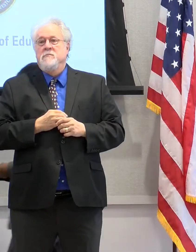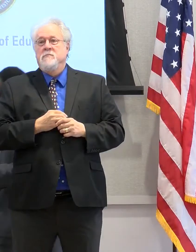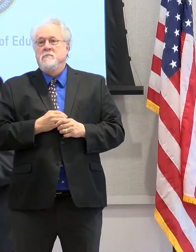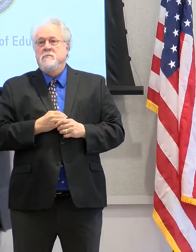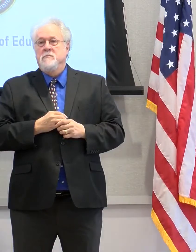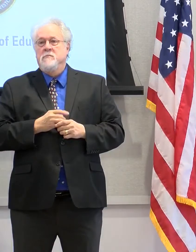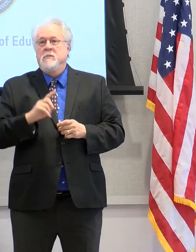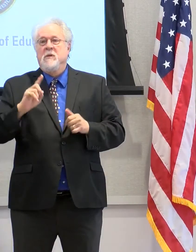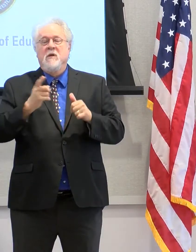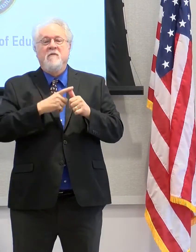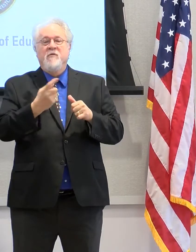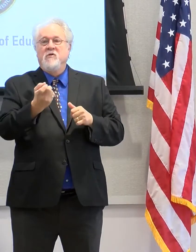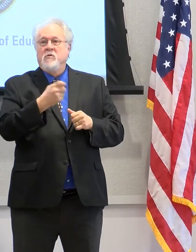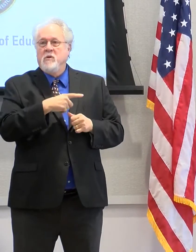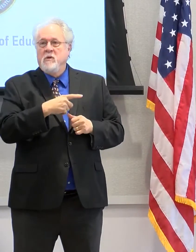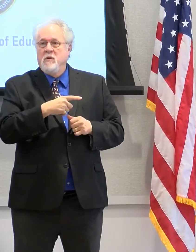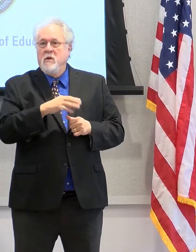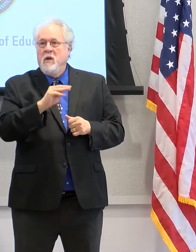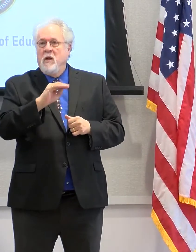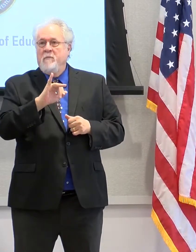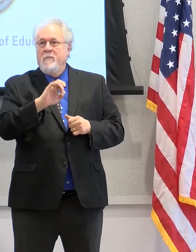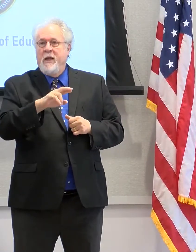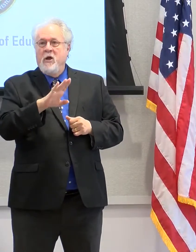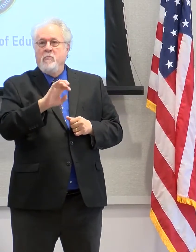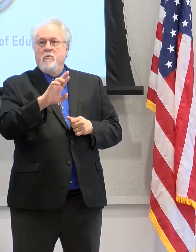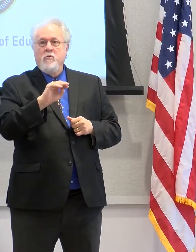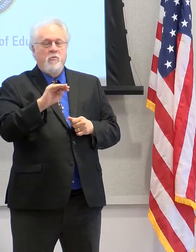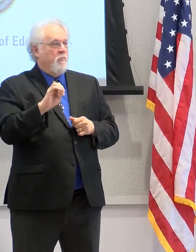The first question that's been submitted is for Mayor Broom.